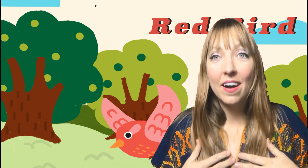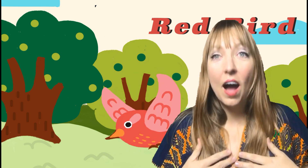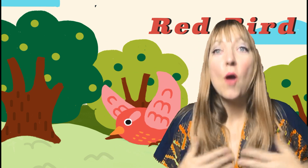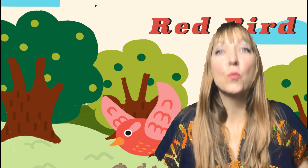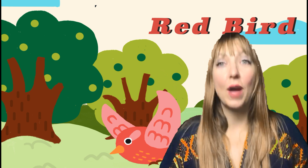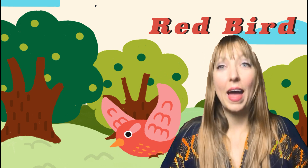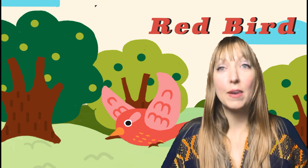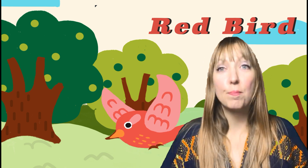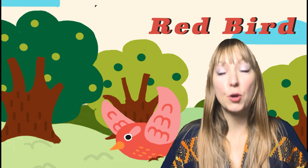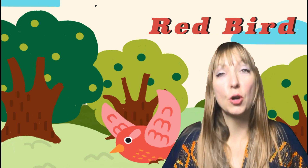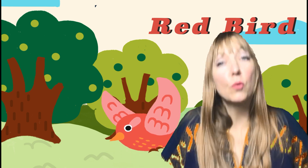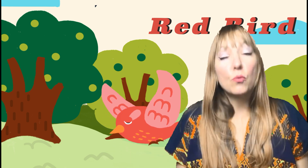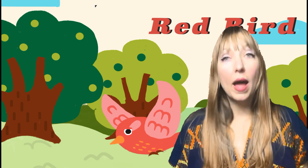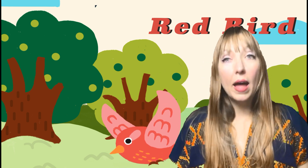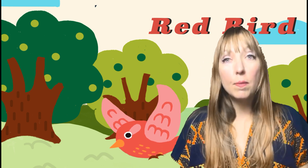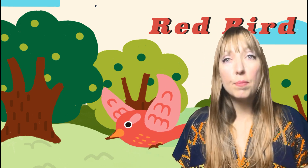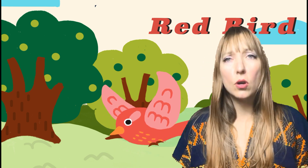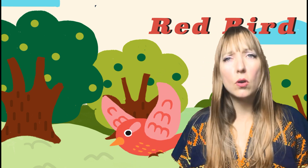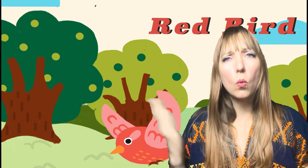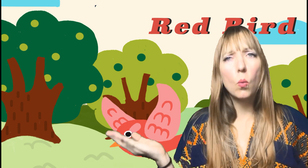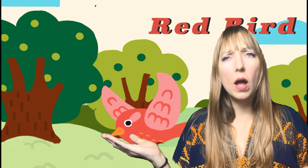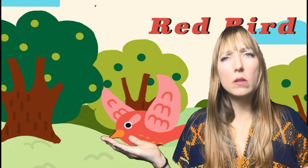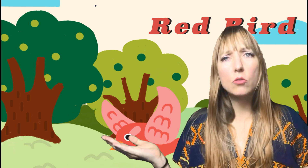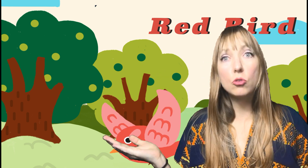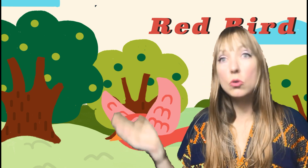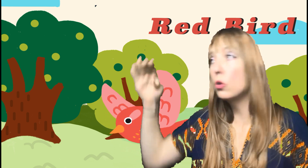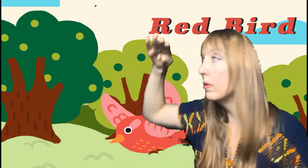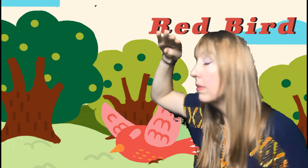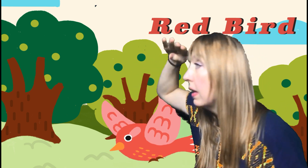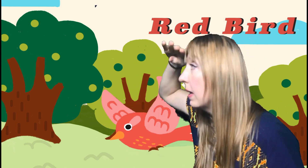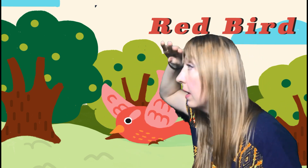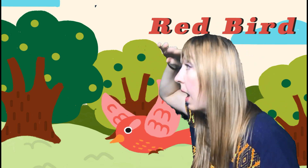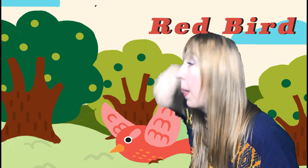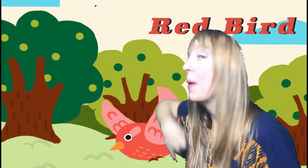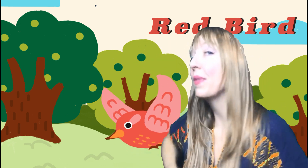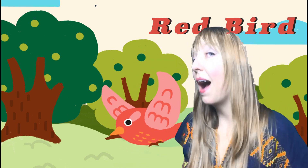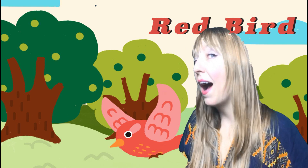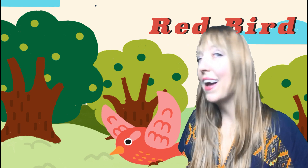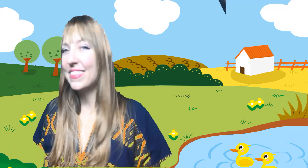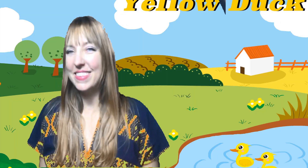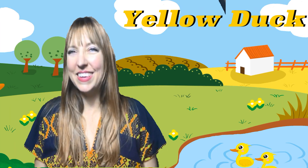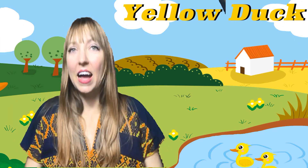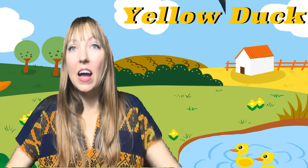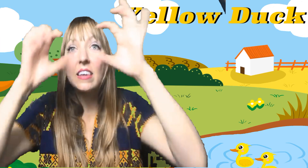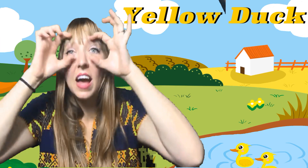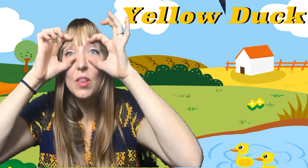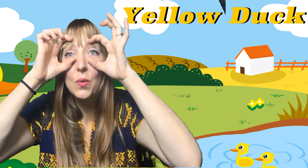Red bird, red bird, what do you see? I see a yellow